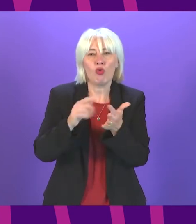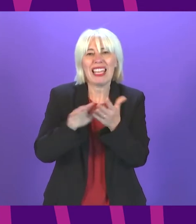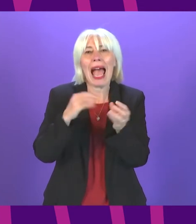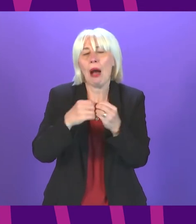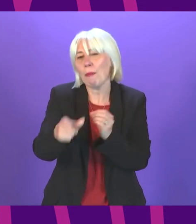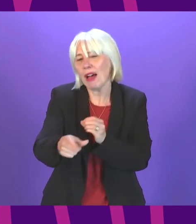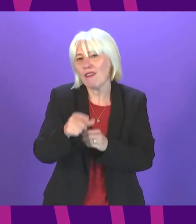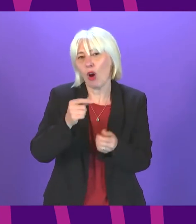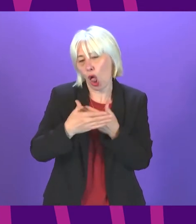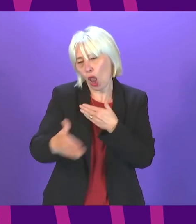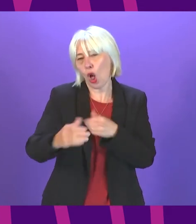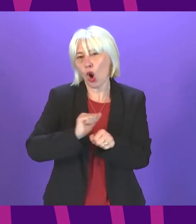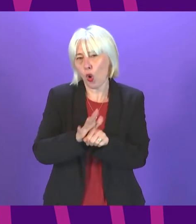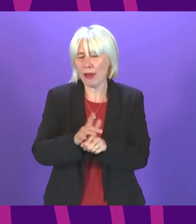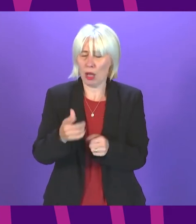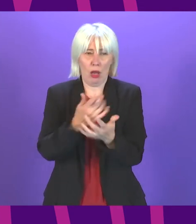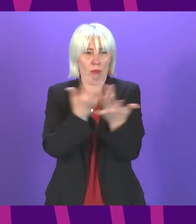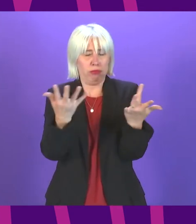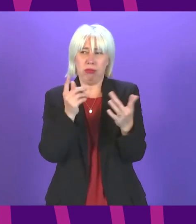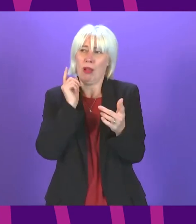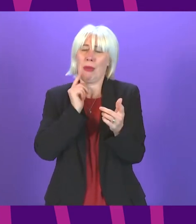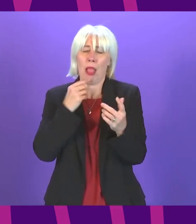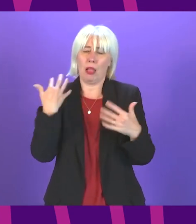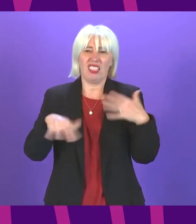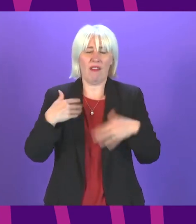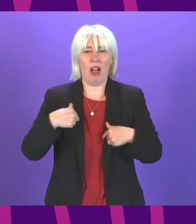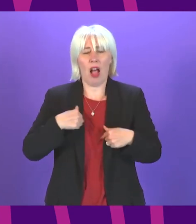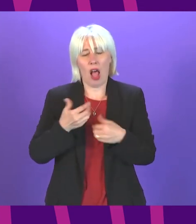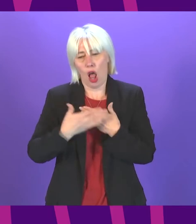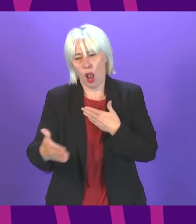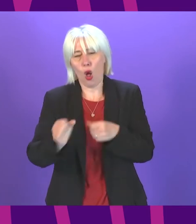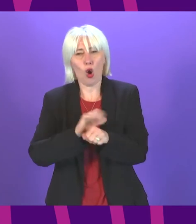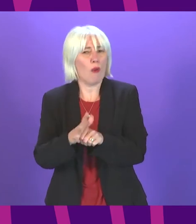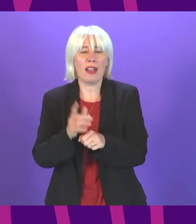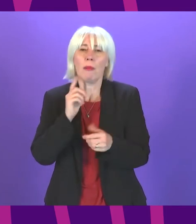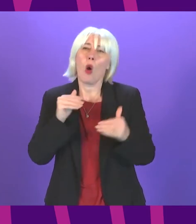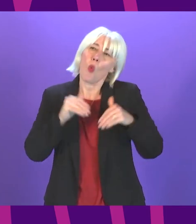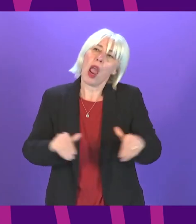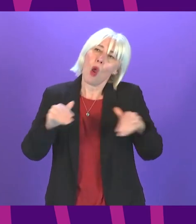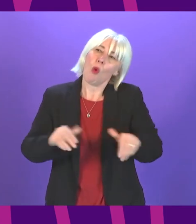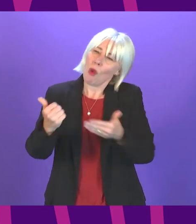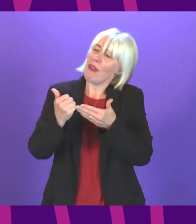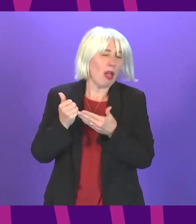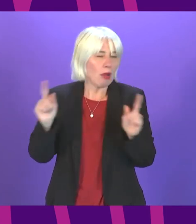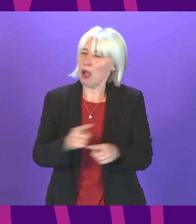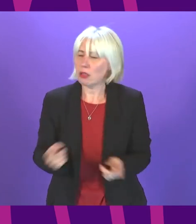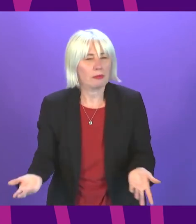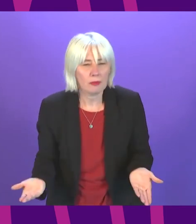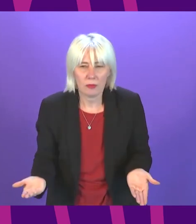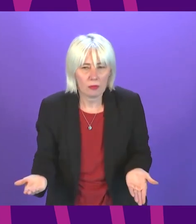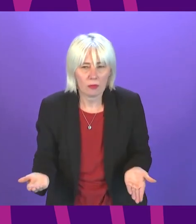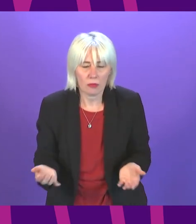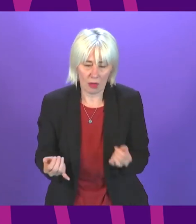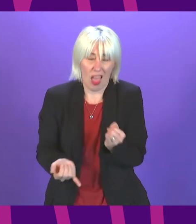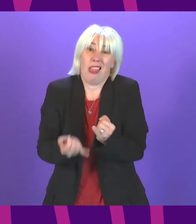put simply with so many Scots suffering long COVID many cannot afford to wait any longer for help and lastly